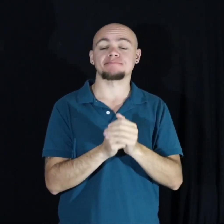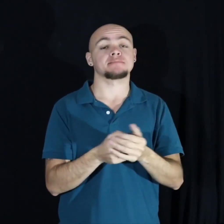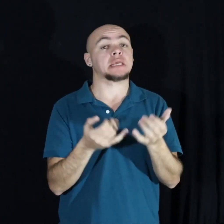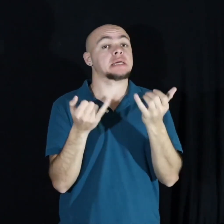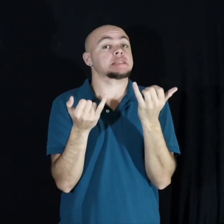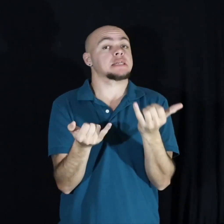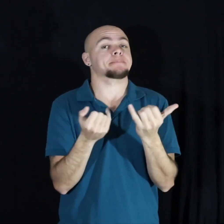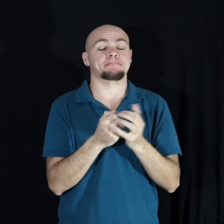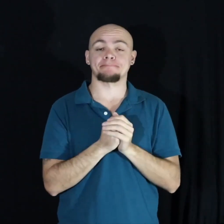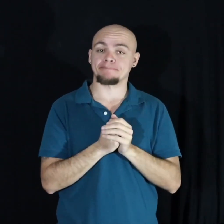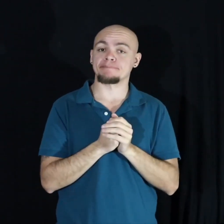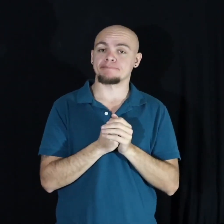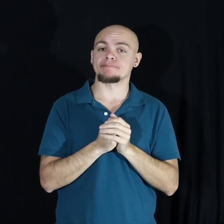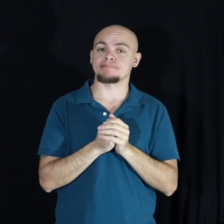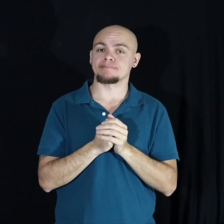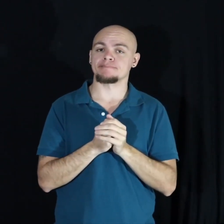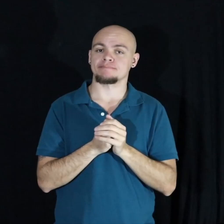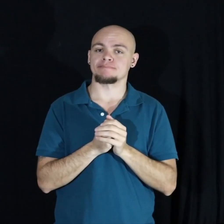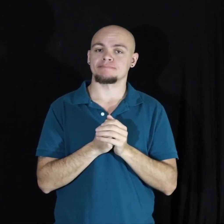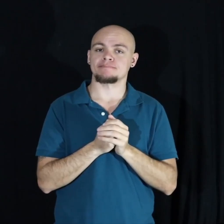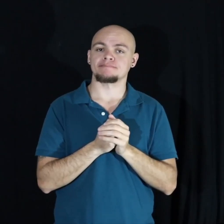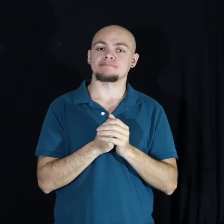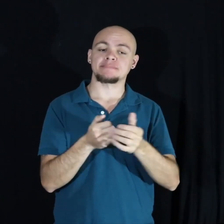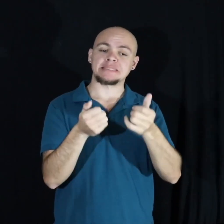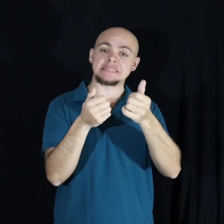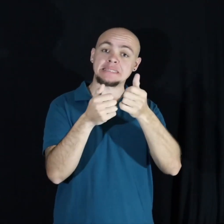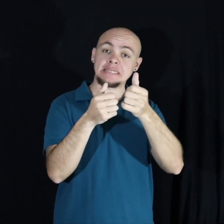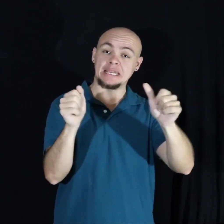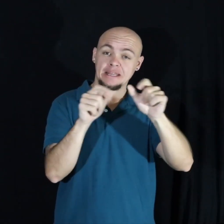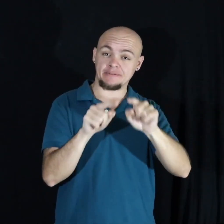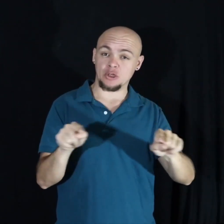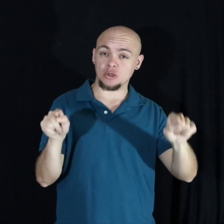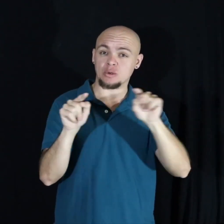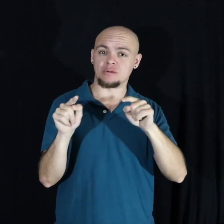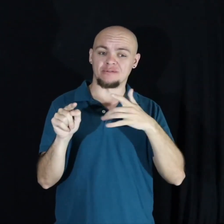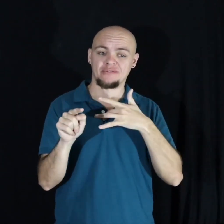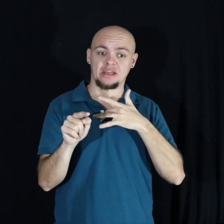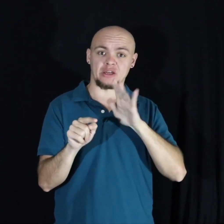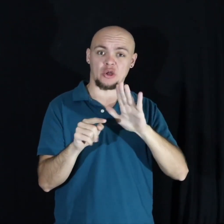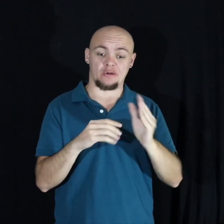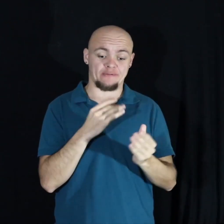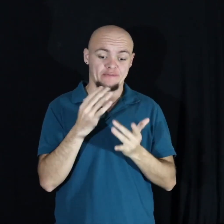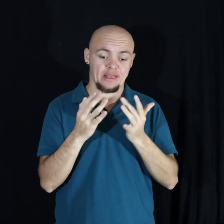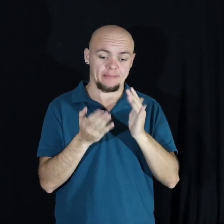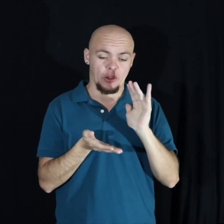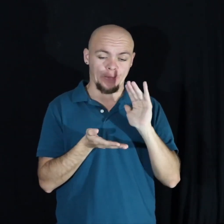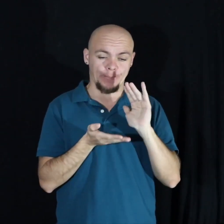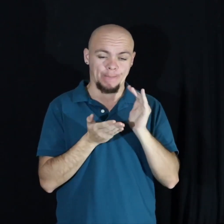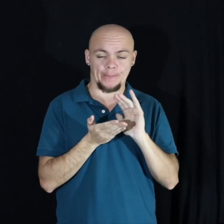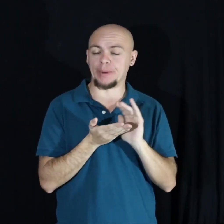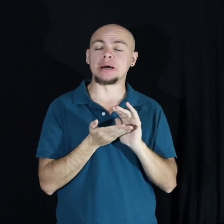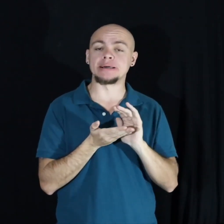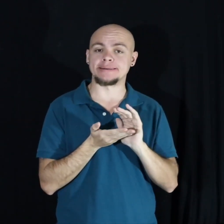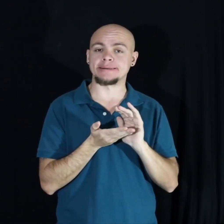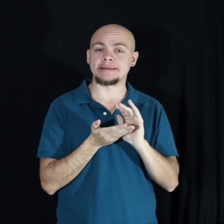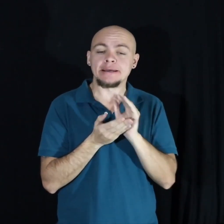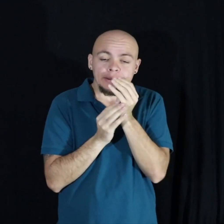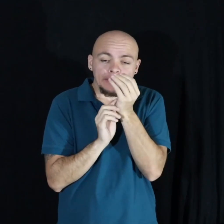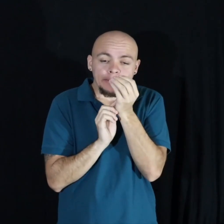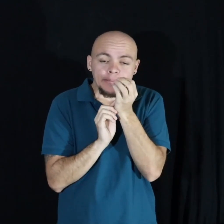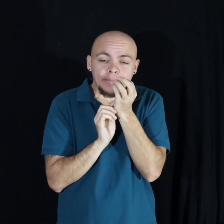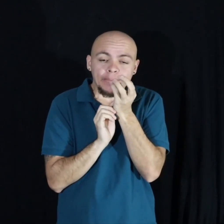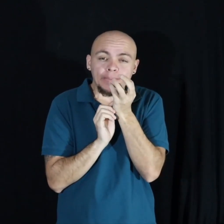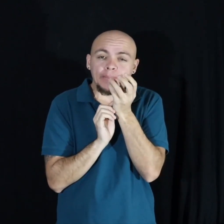Today, if any of you are running low, if your flames are